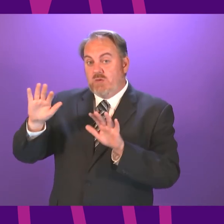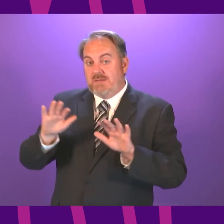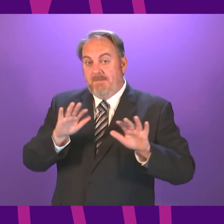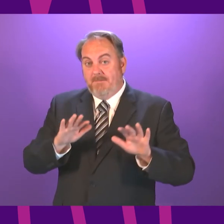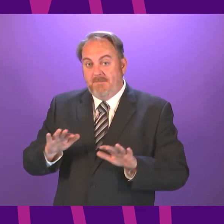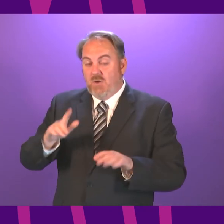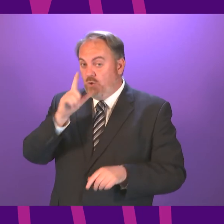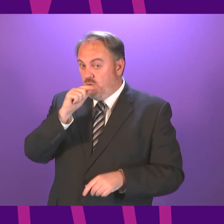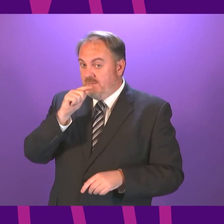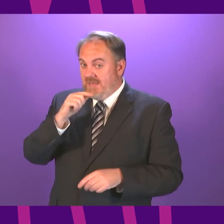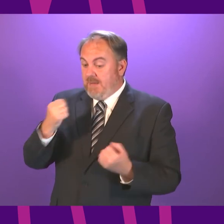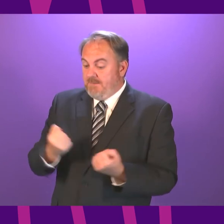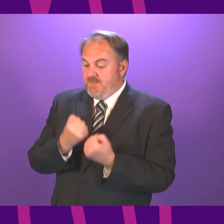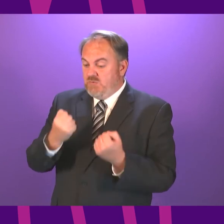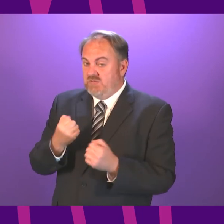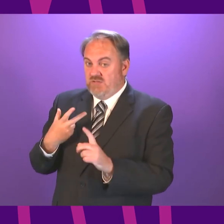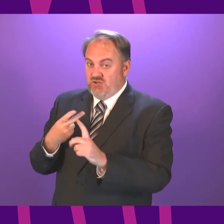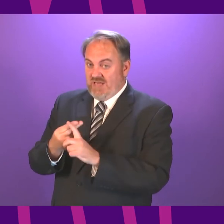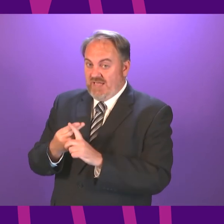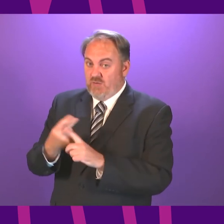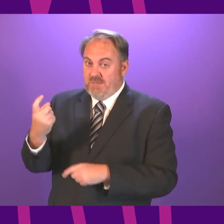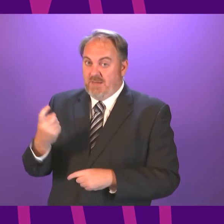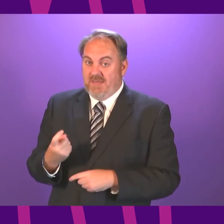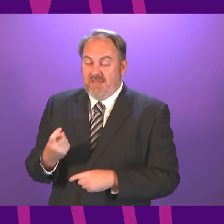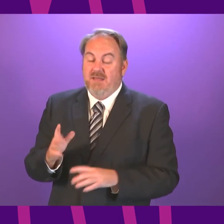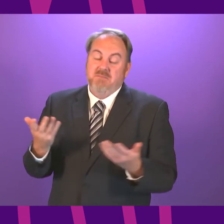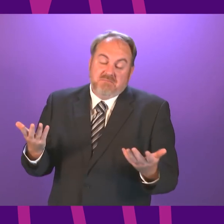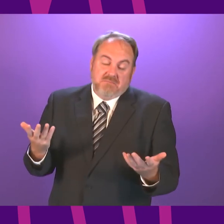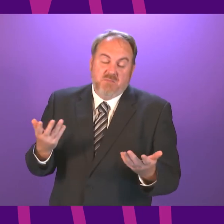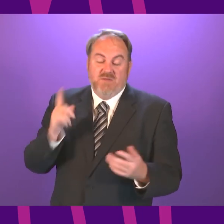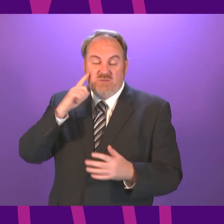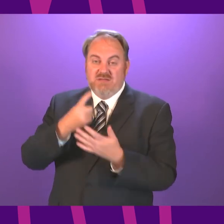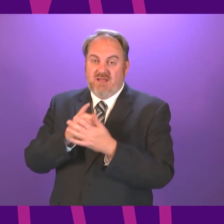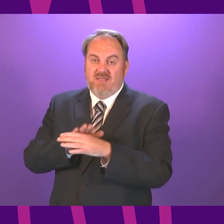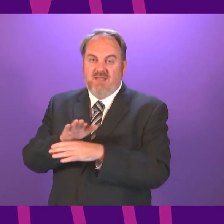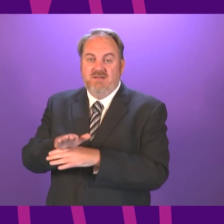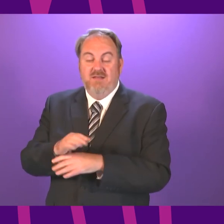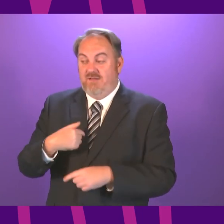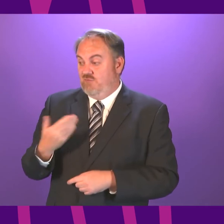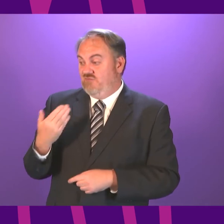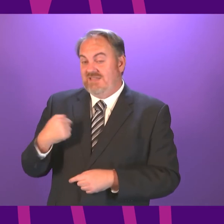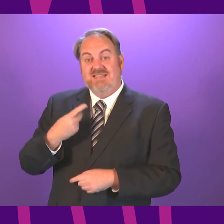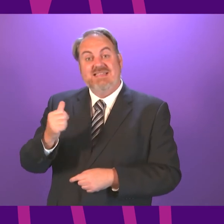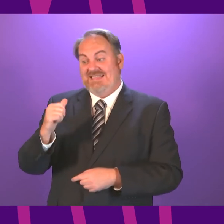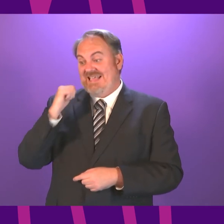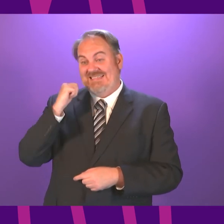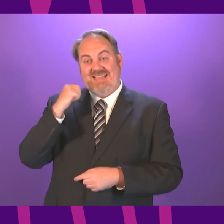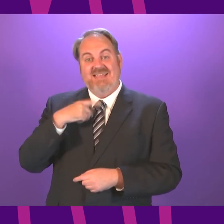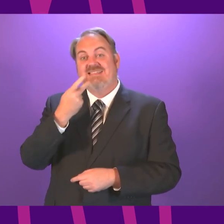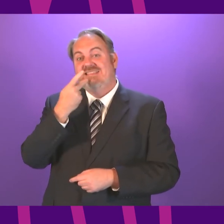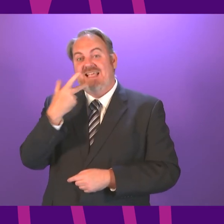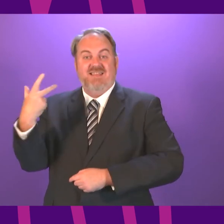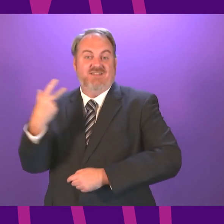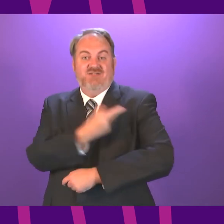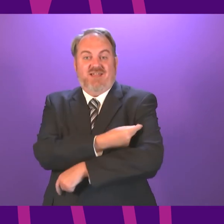year or the year after that. But I want to pay tribute to everybody who is running the vaccination programme. got my own second dose yesterday at the NHS,